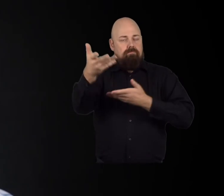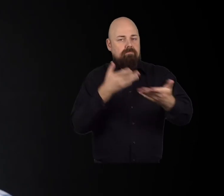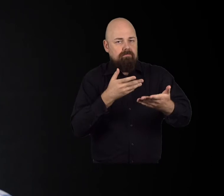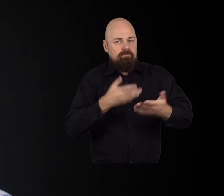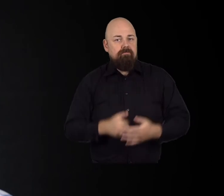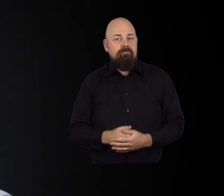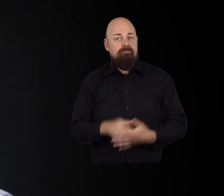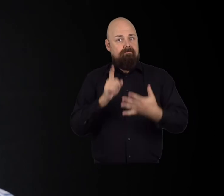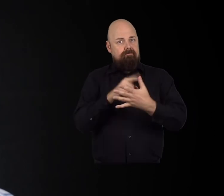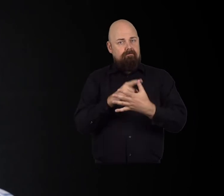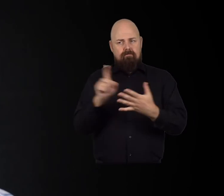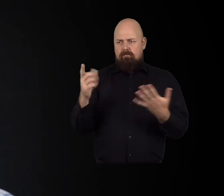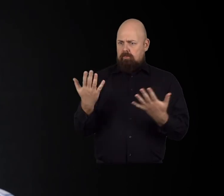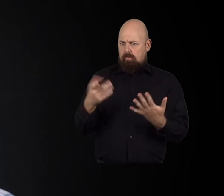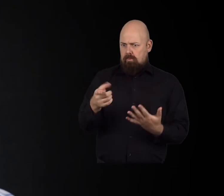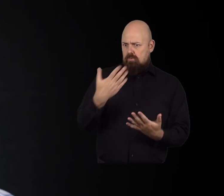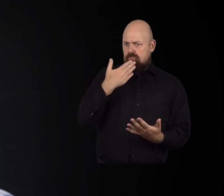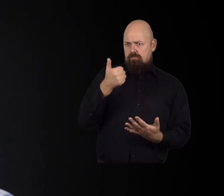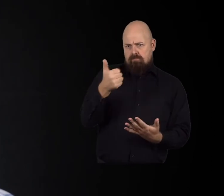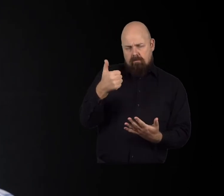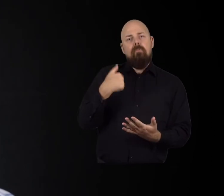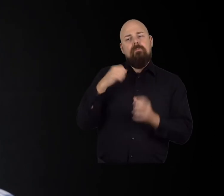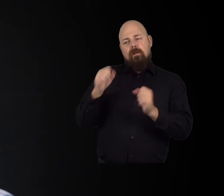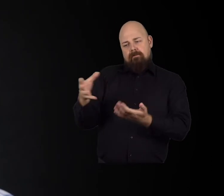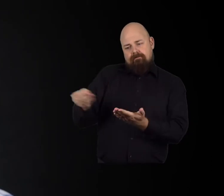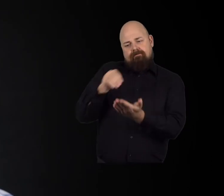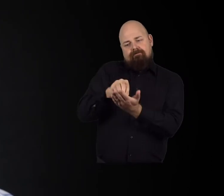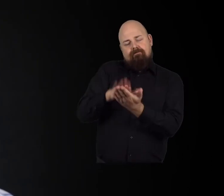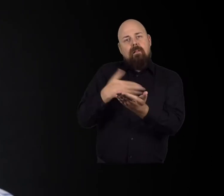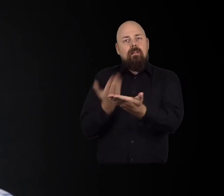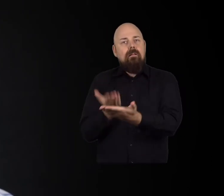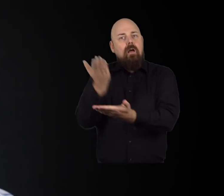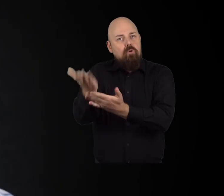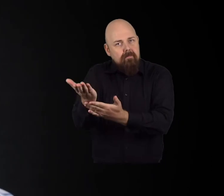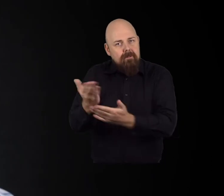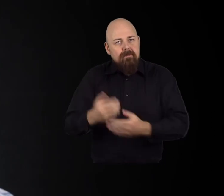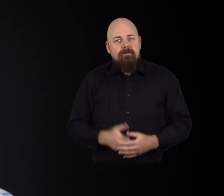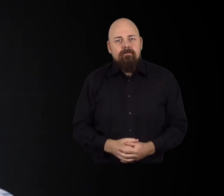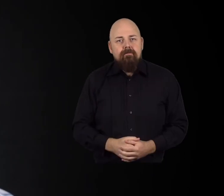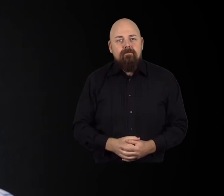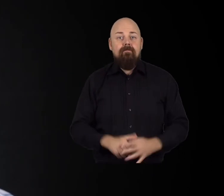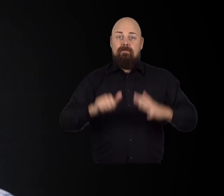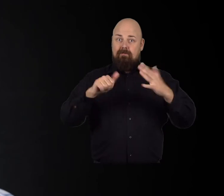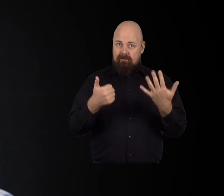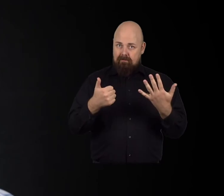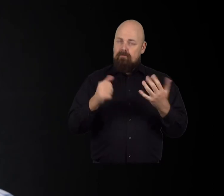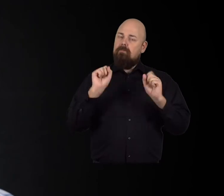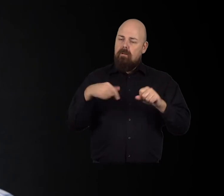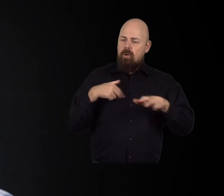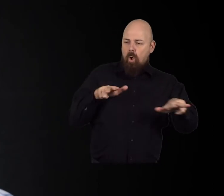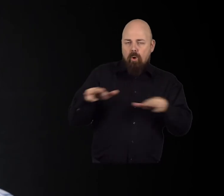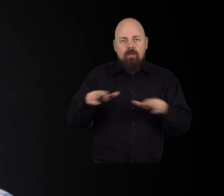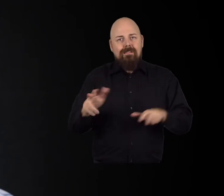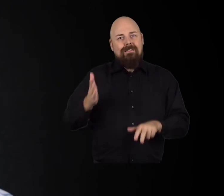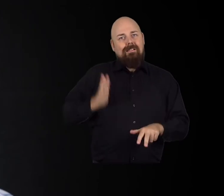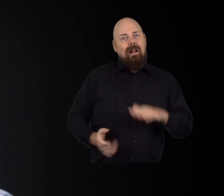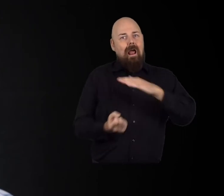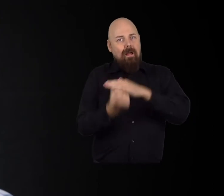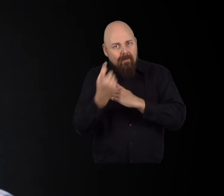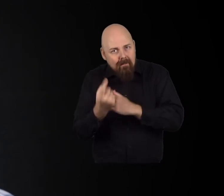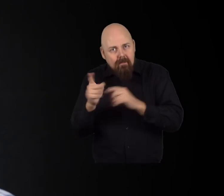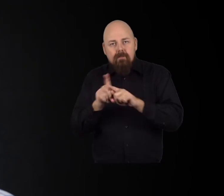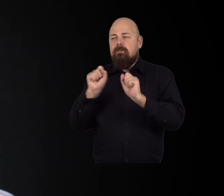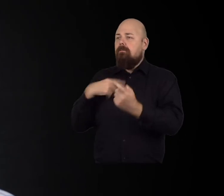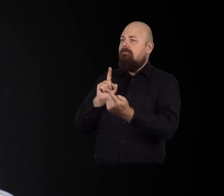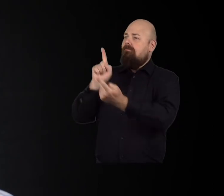contributions. Five, to make recommendations. Six, to organise side events and round tables